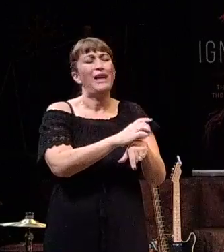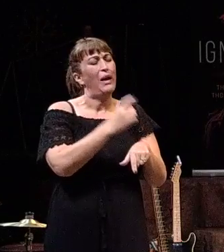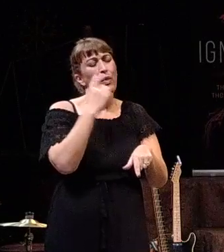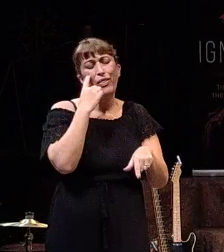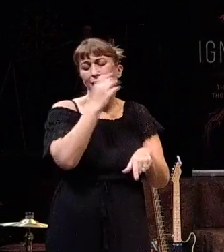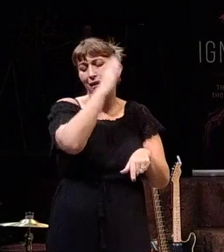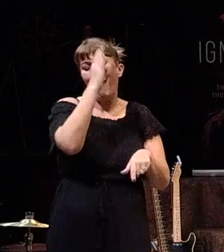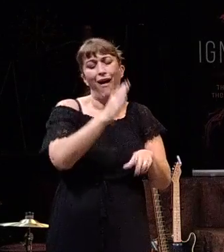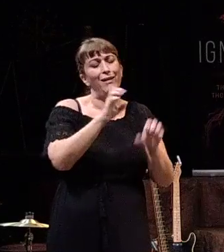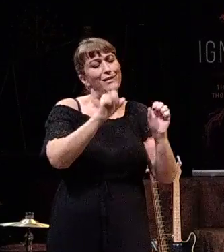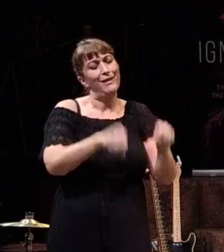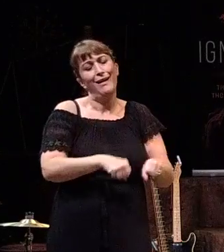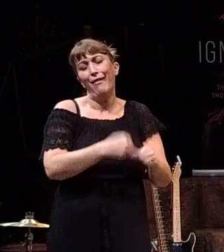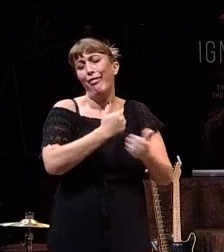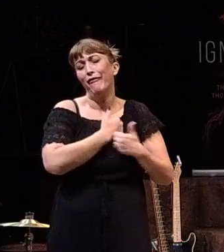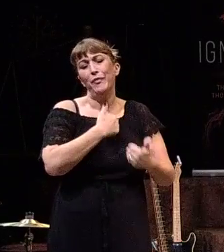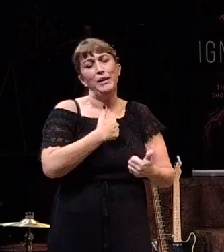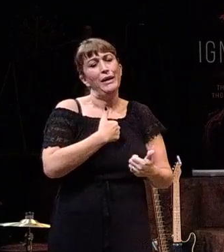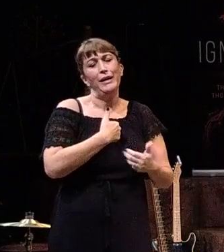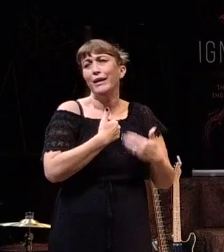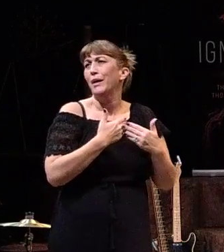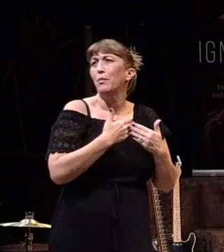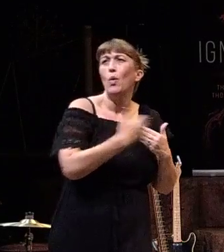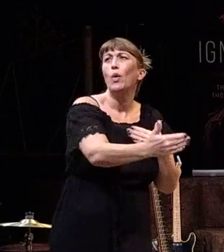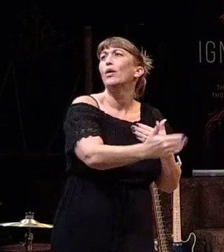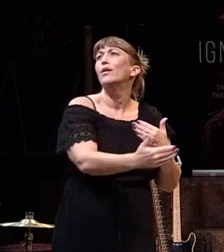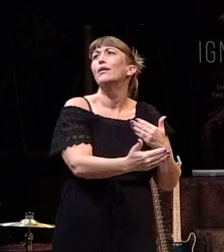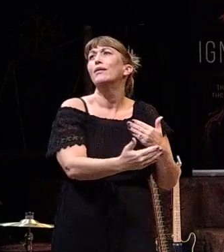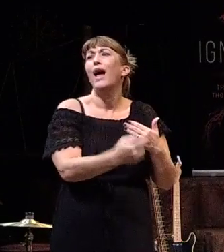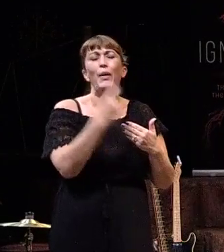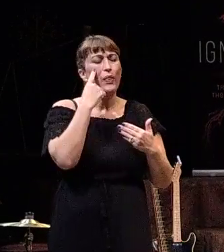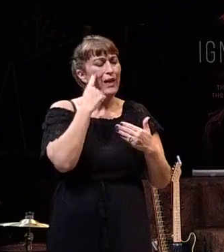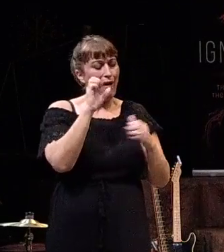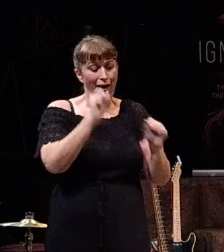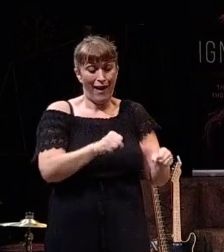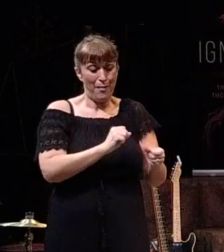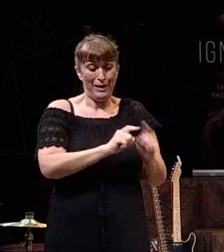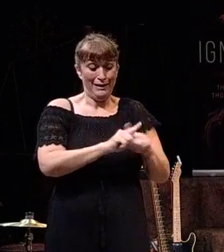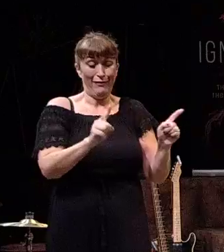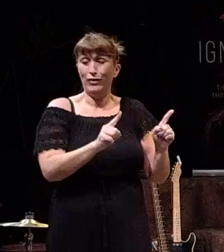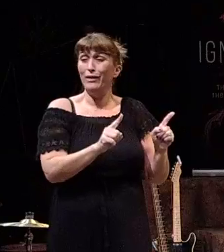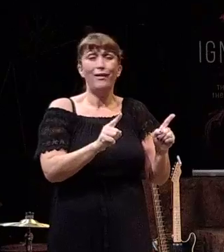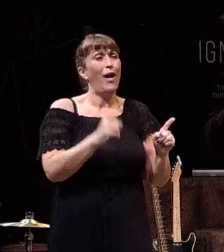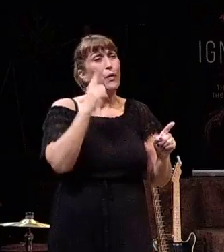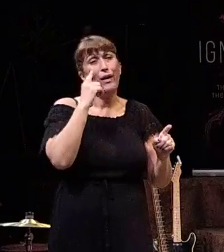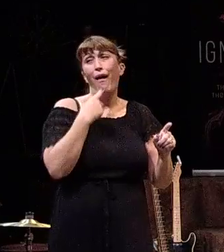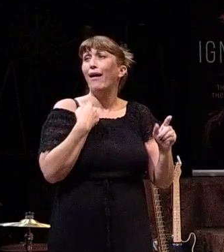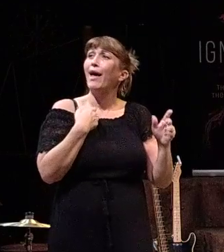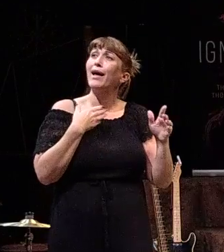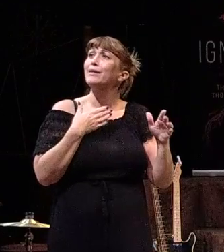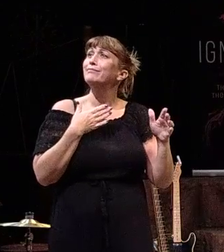can love me anymore. I don't feel like I can be different, and I can overcome this anymore.